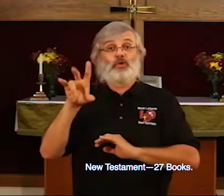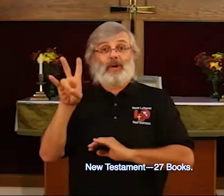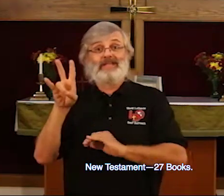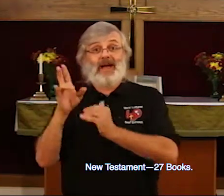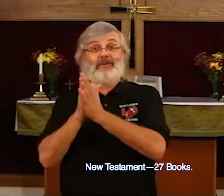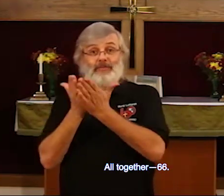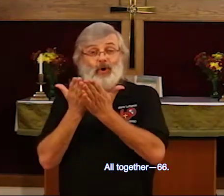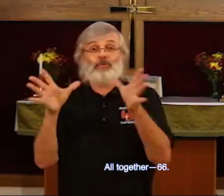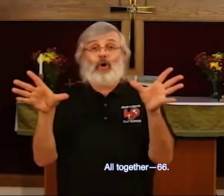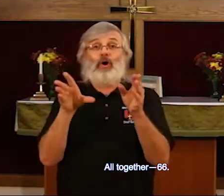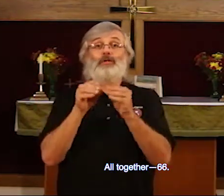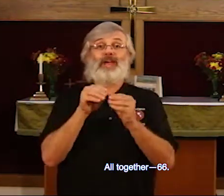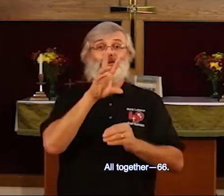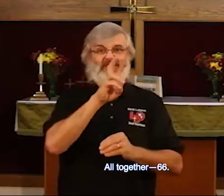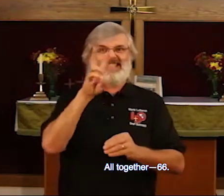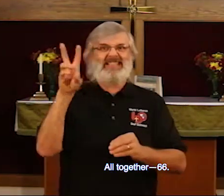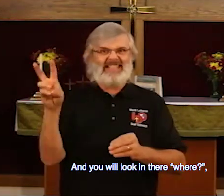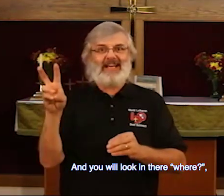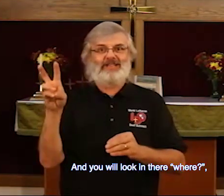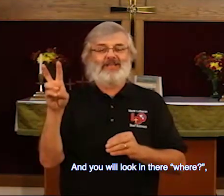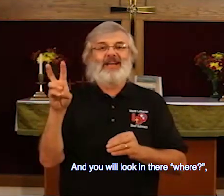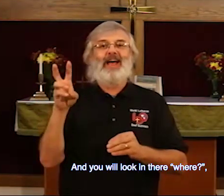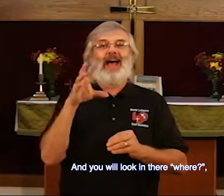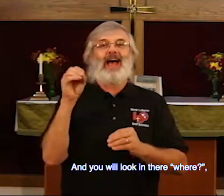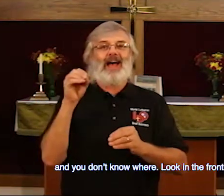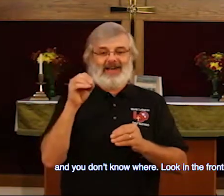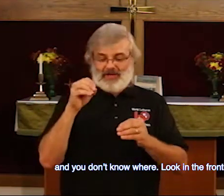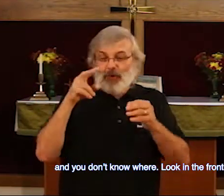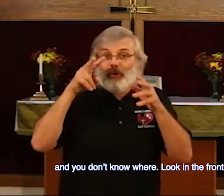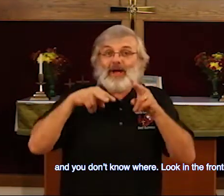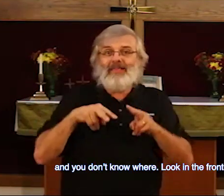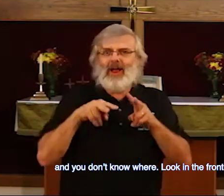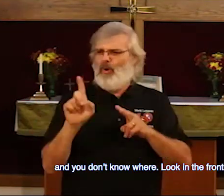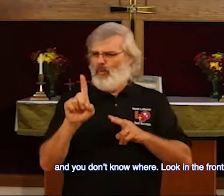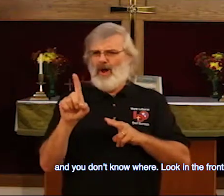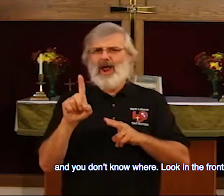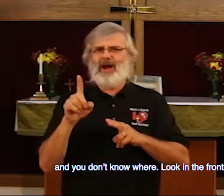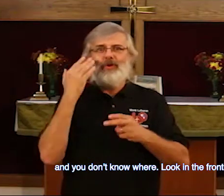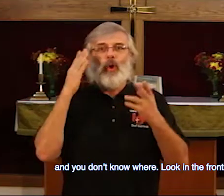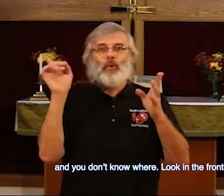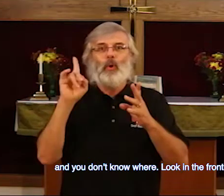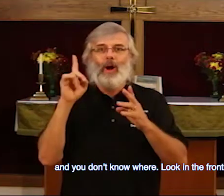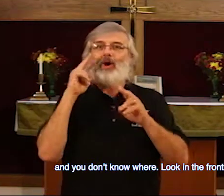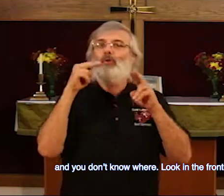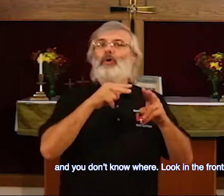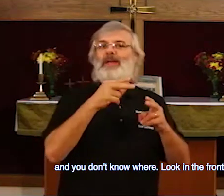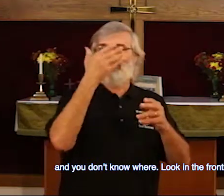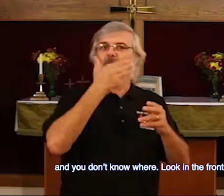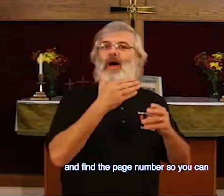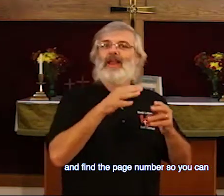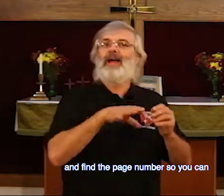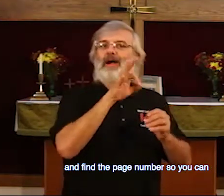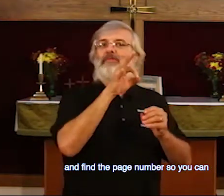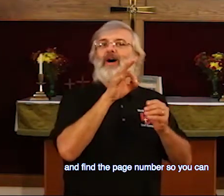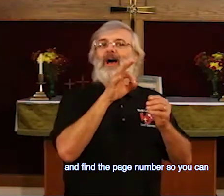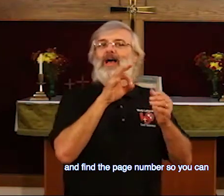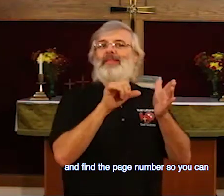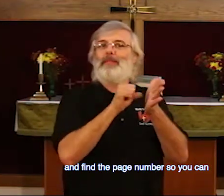27 books, all together, 66. And you will look in there, where, if you don't know where, look in the front, and you find the